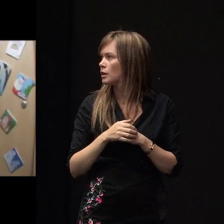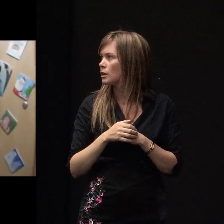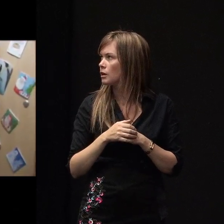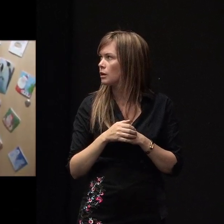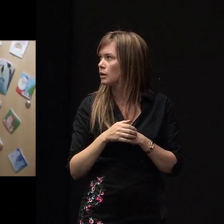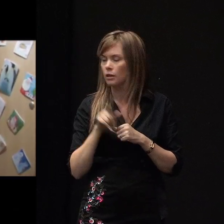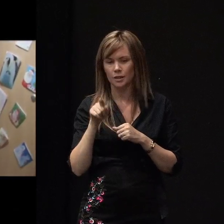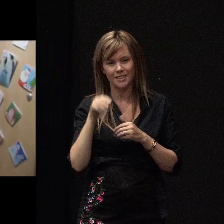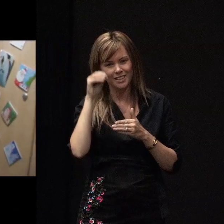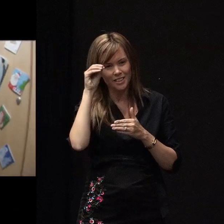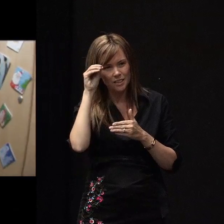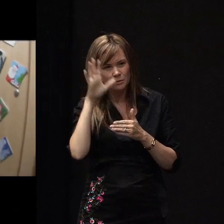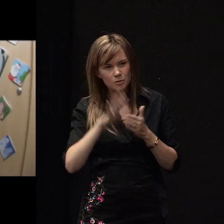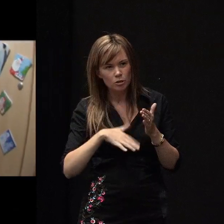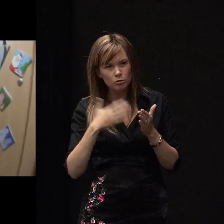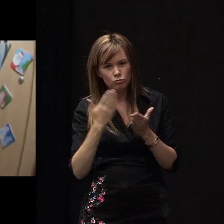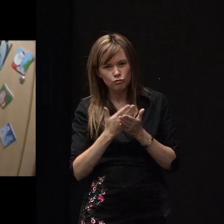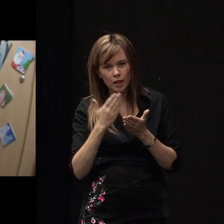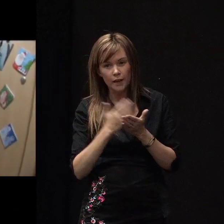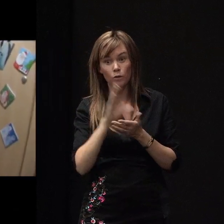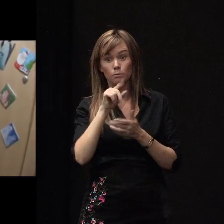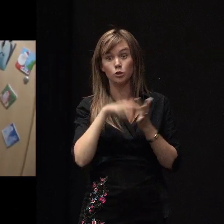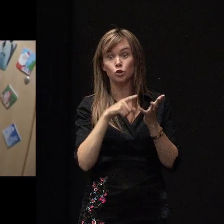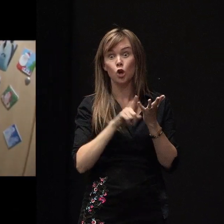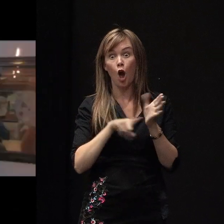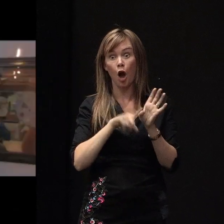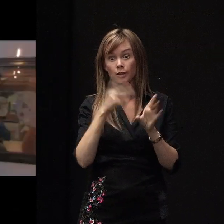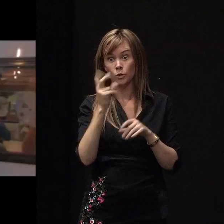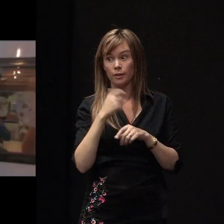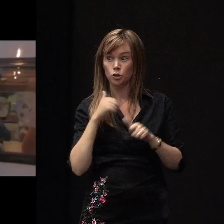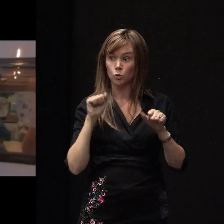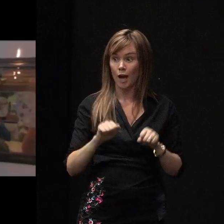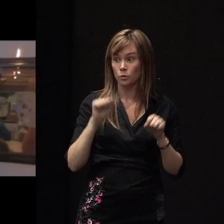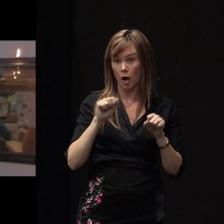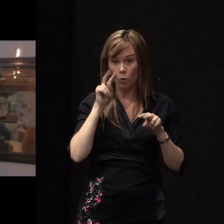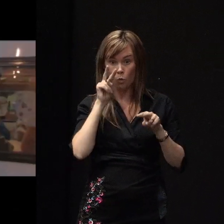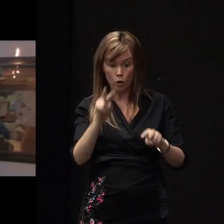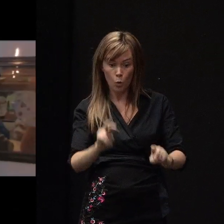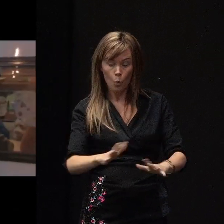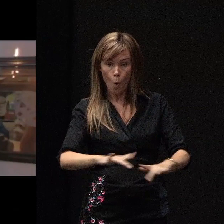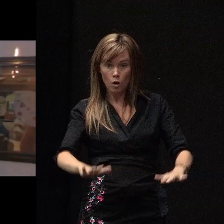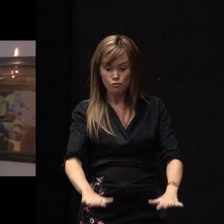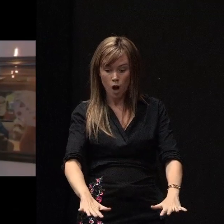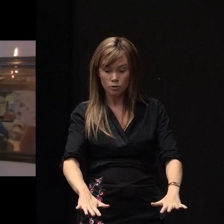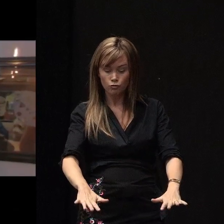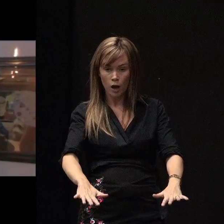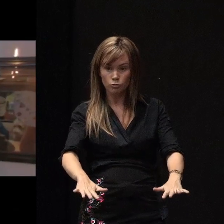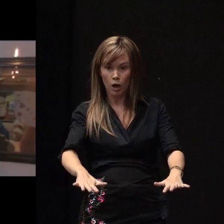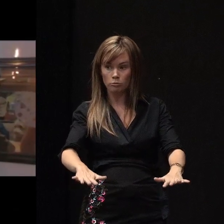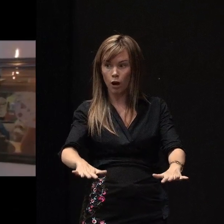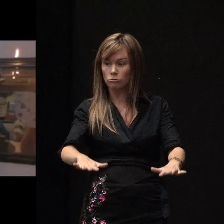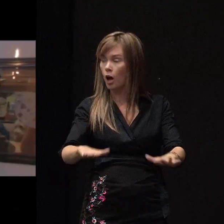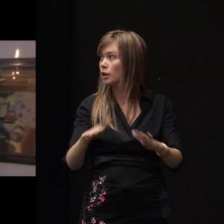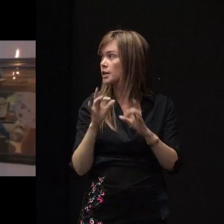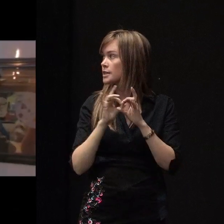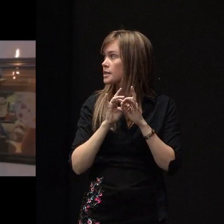It's an experience I'll never forget, really, July the 20th. I just waited and waited and watched and watched waters rising and rising, and I decided